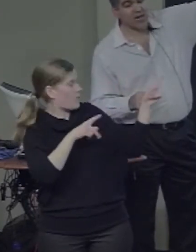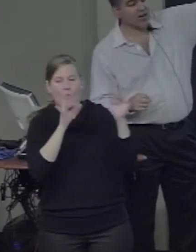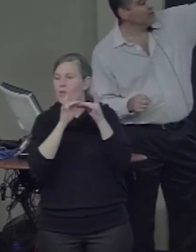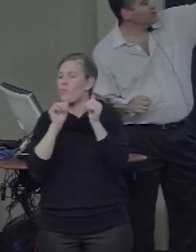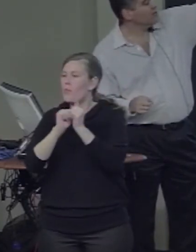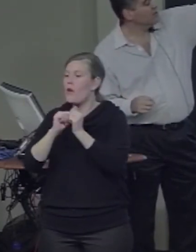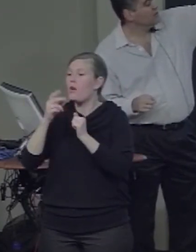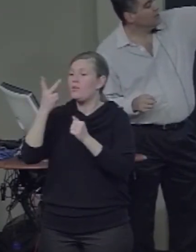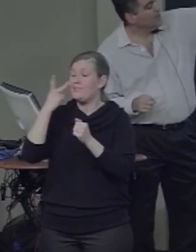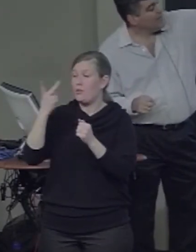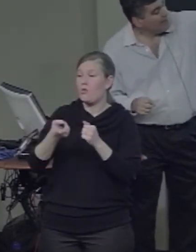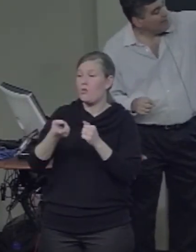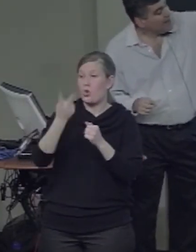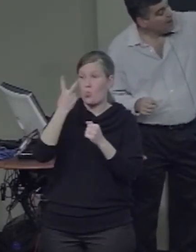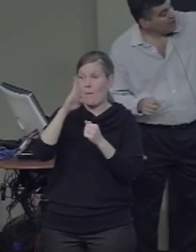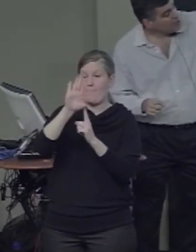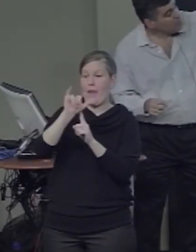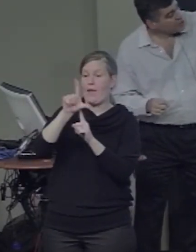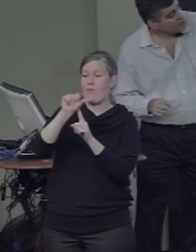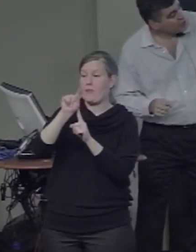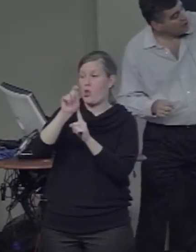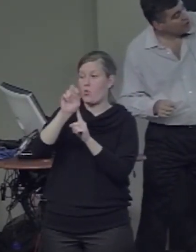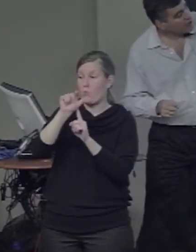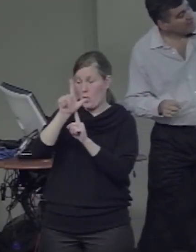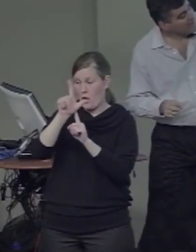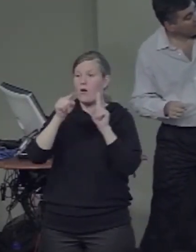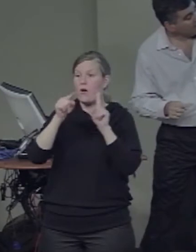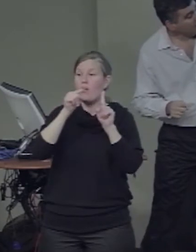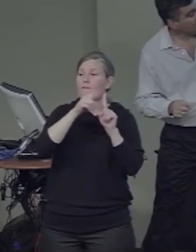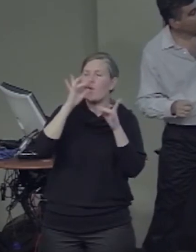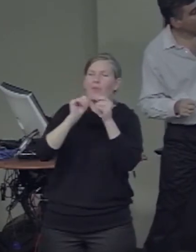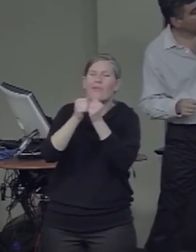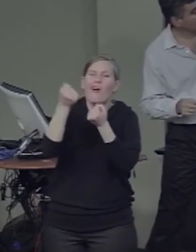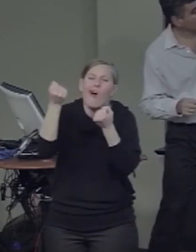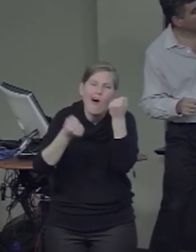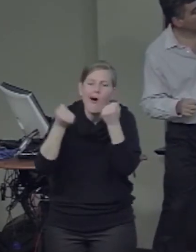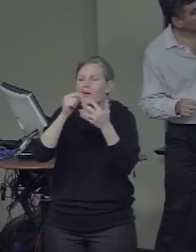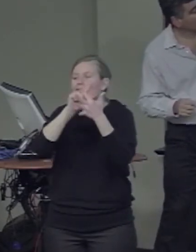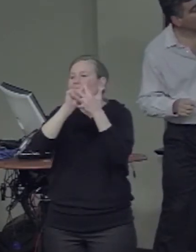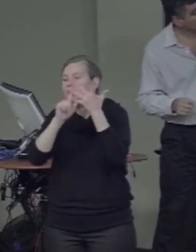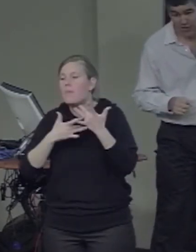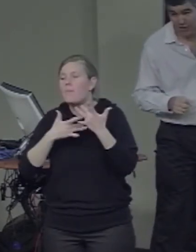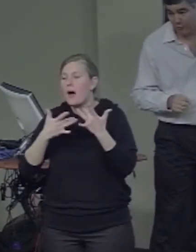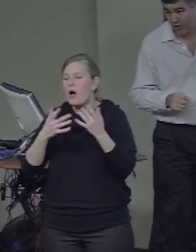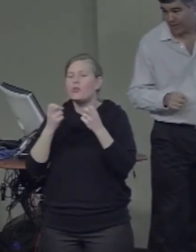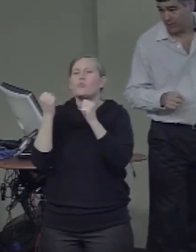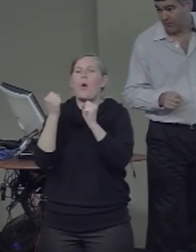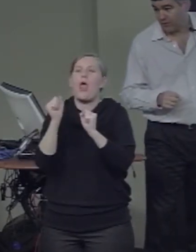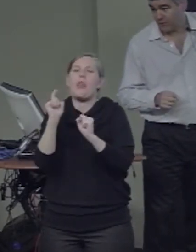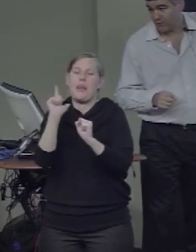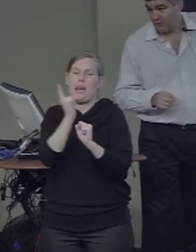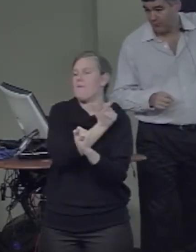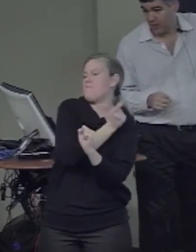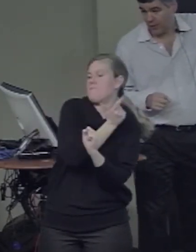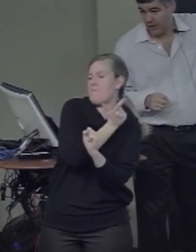like cars. They are much stronger left lateralized for words, but there is a right